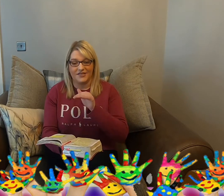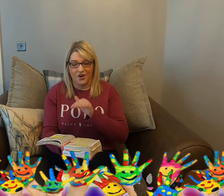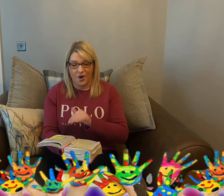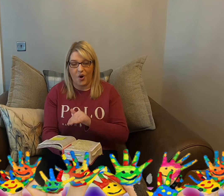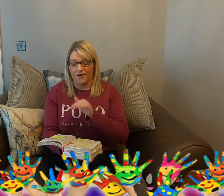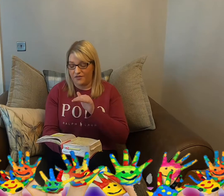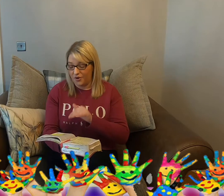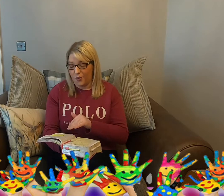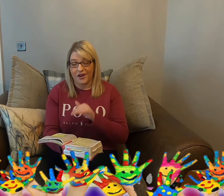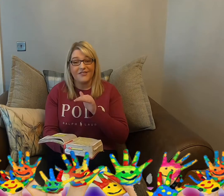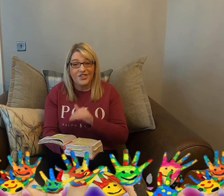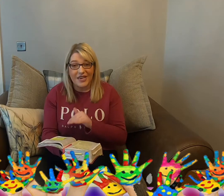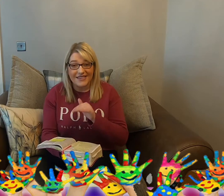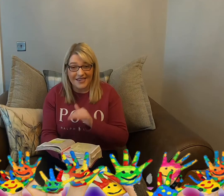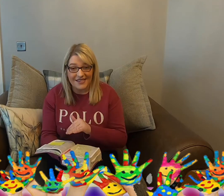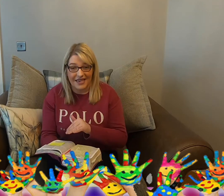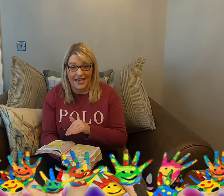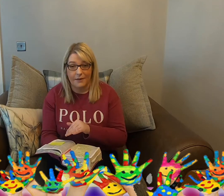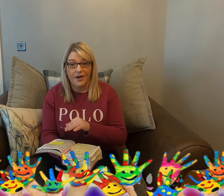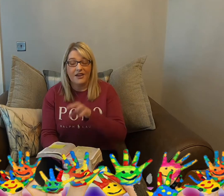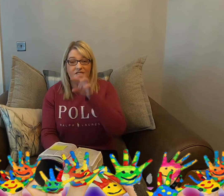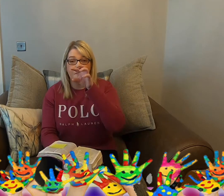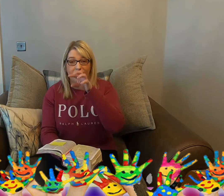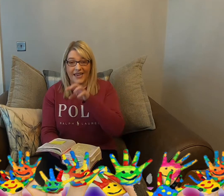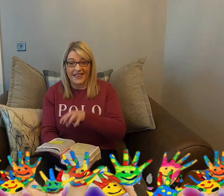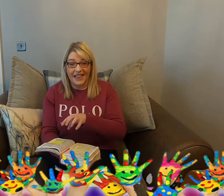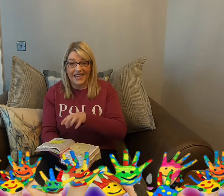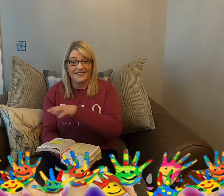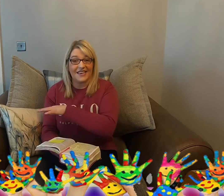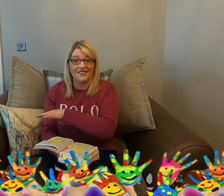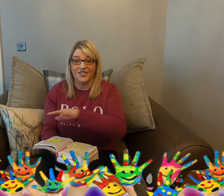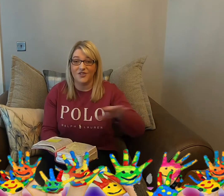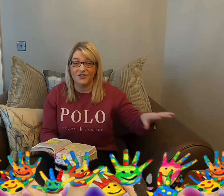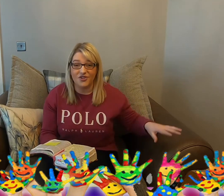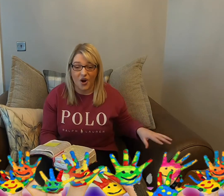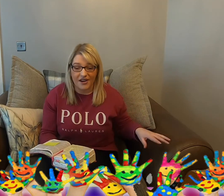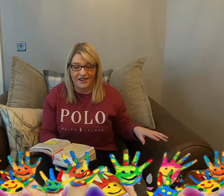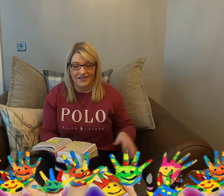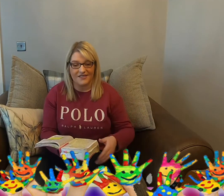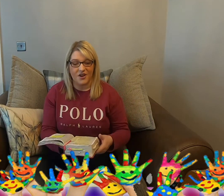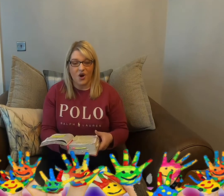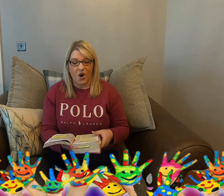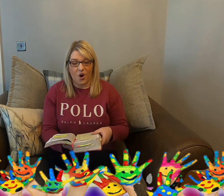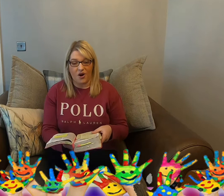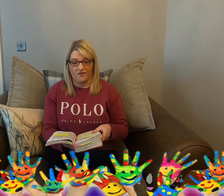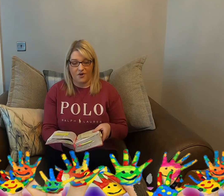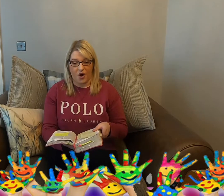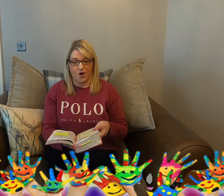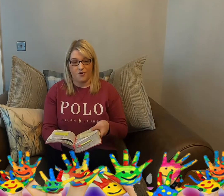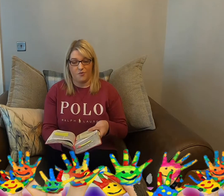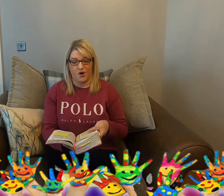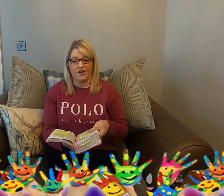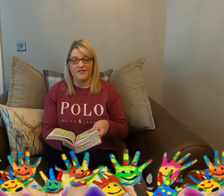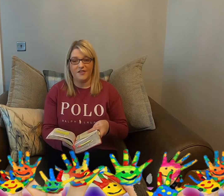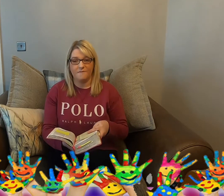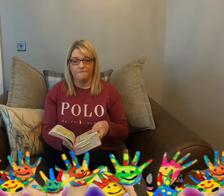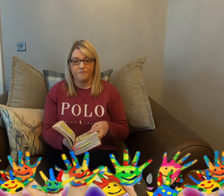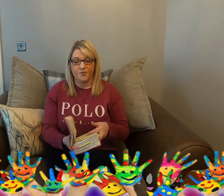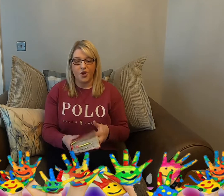of the world. Jesus came to bring light into the darkness of our world. Now,